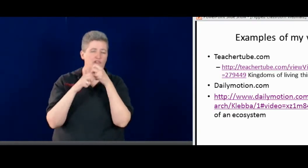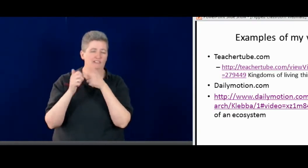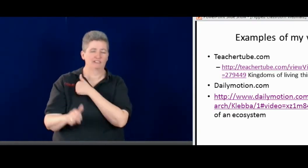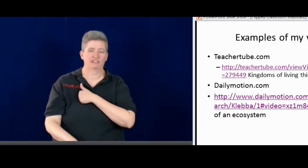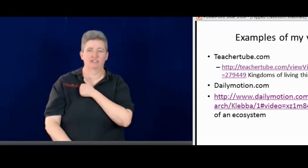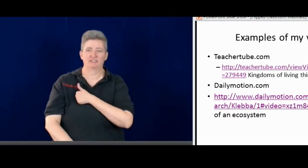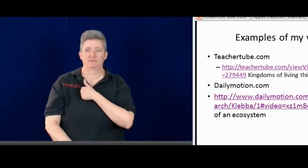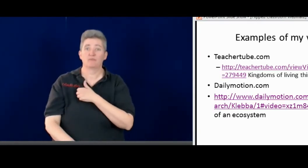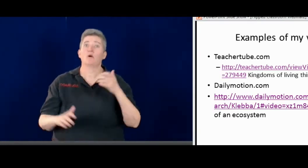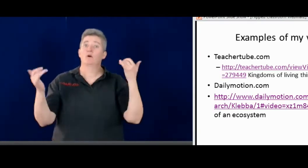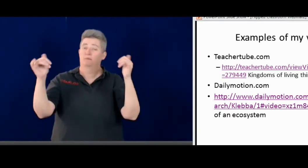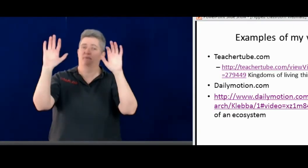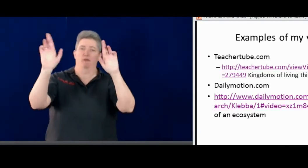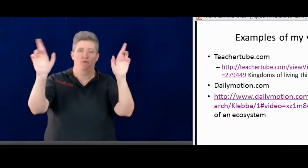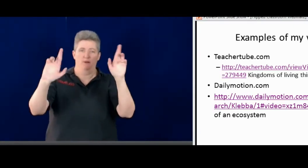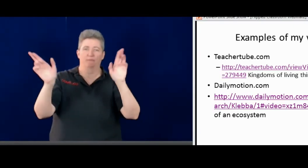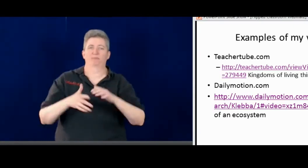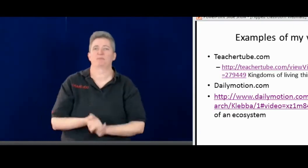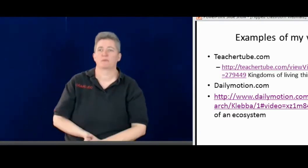I'm having some technology issues.